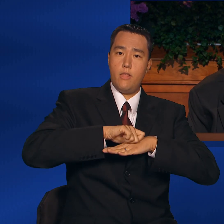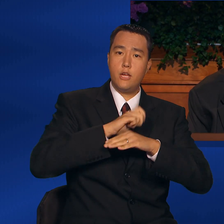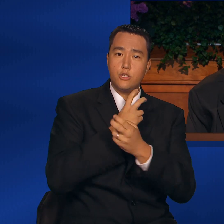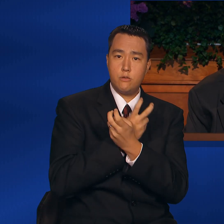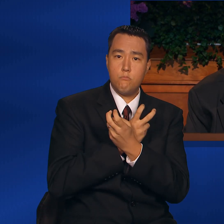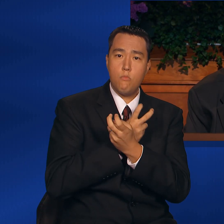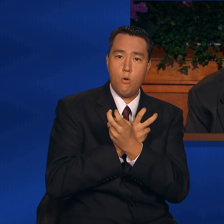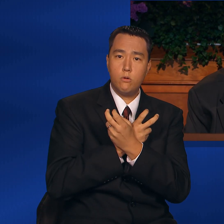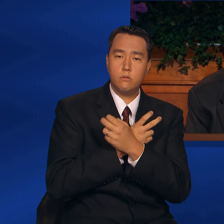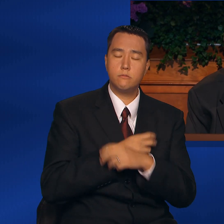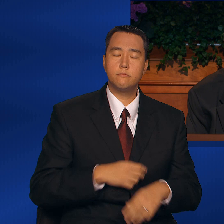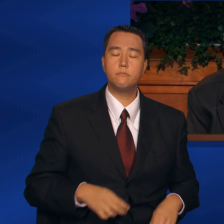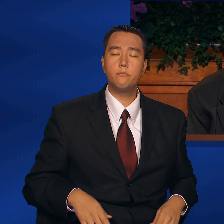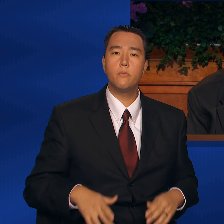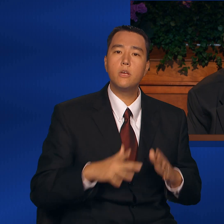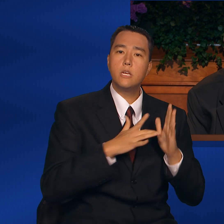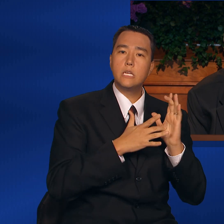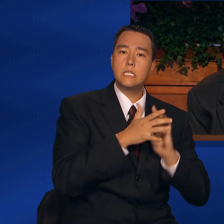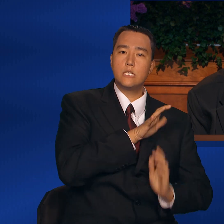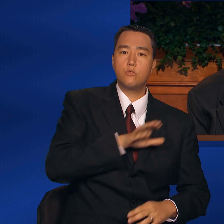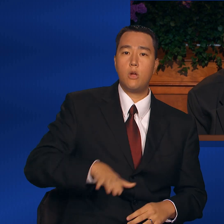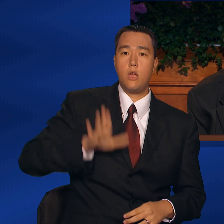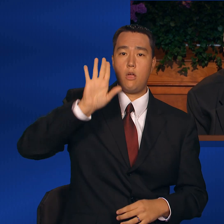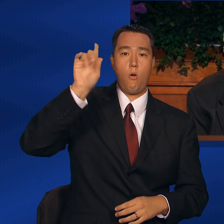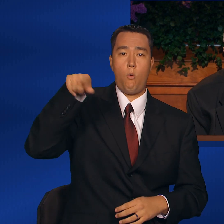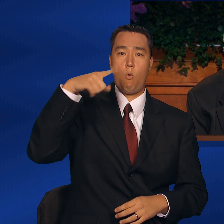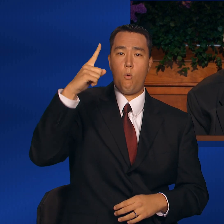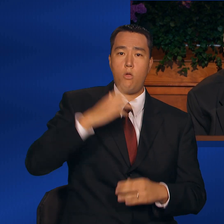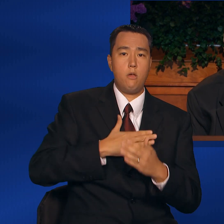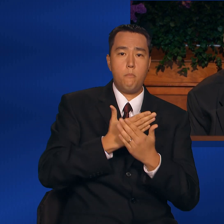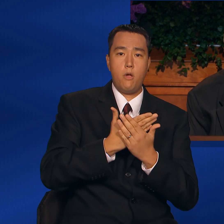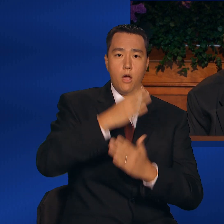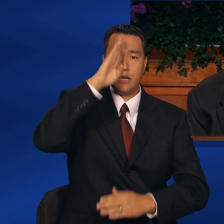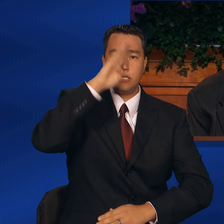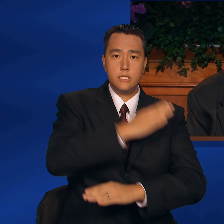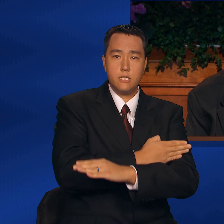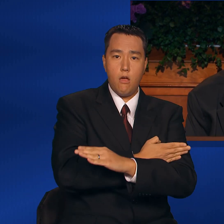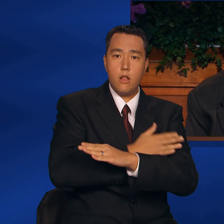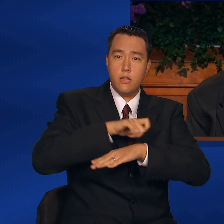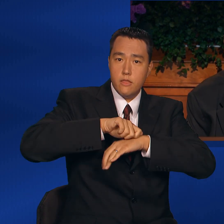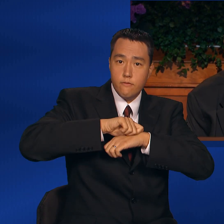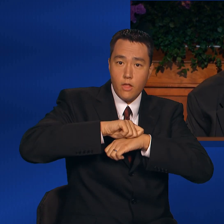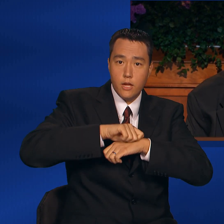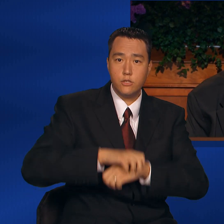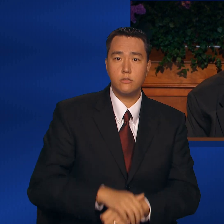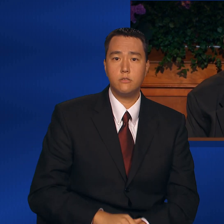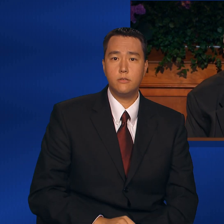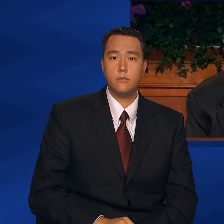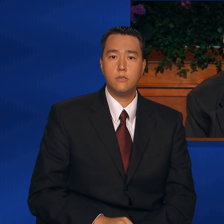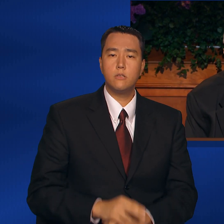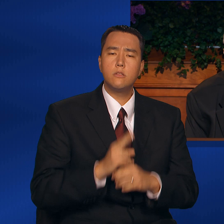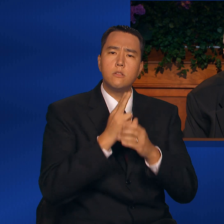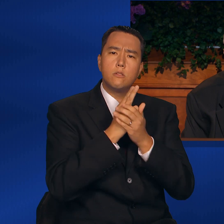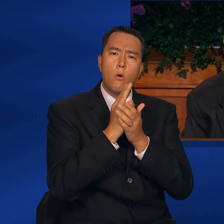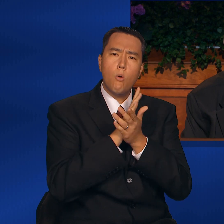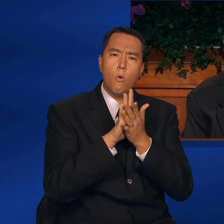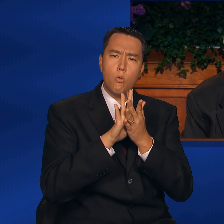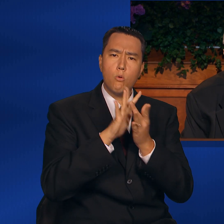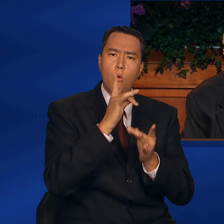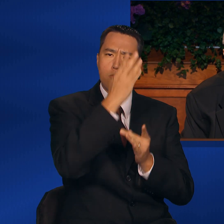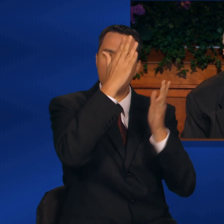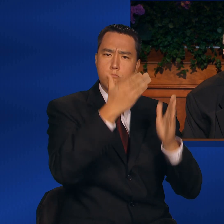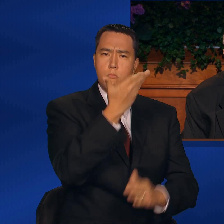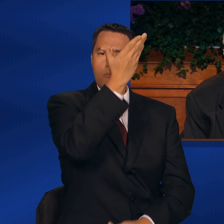Jesus Christ is His only begotten Son in the flesh. The Holy Ghost is a